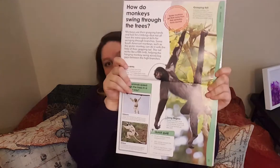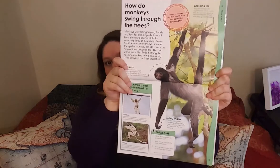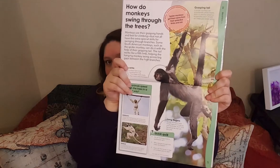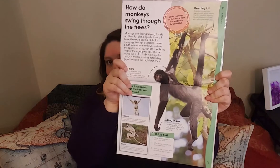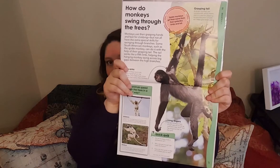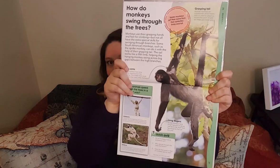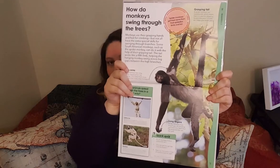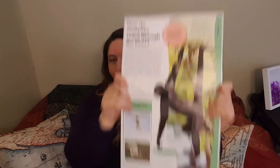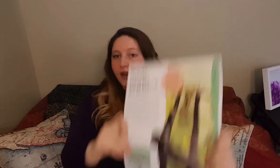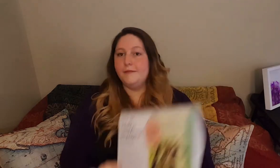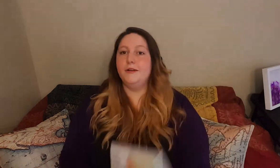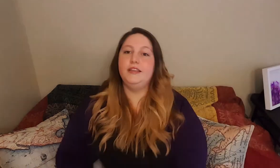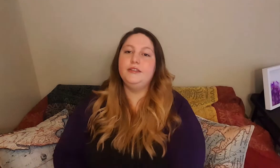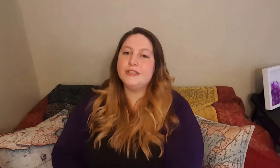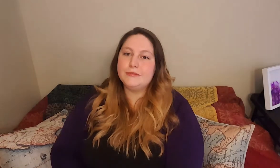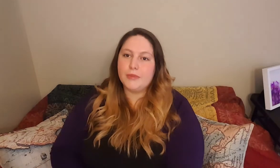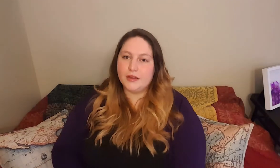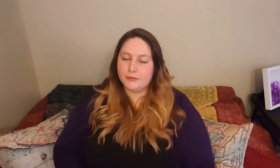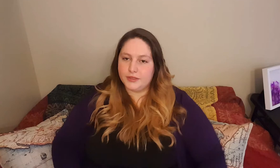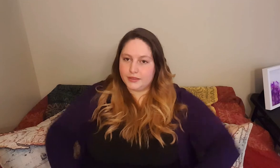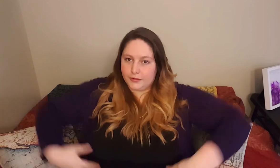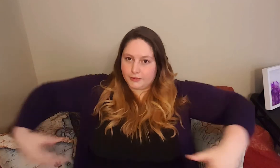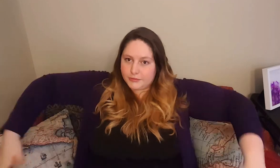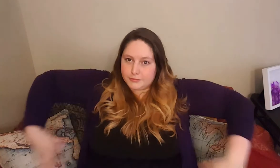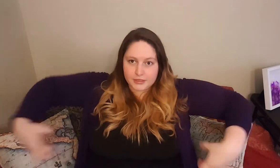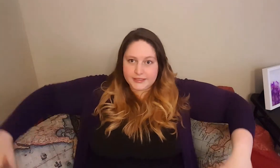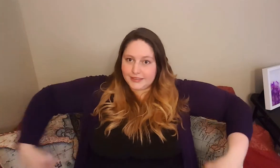Monkey. And monkey just line with the arms. Monkey.